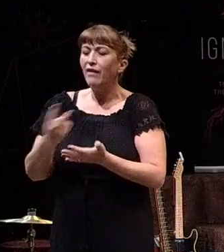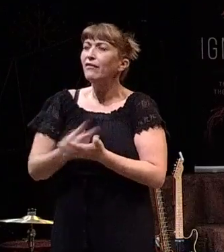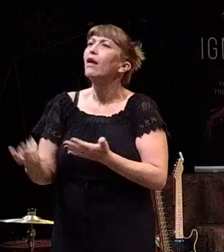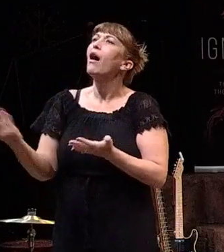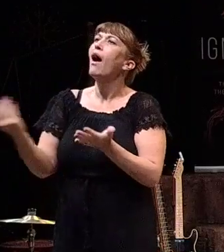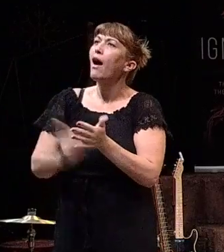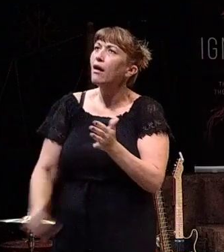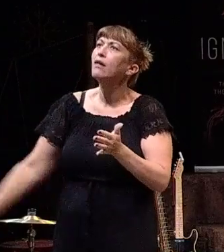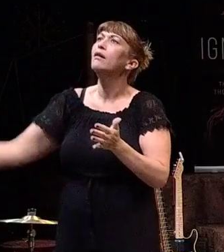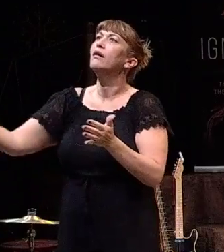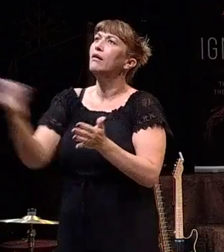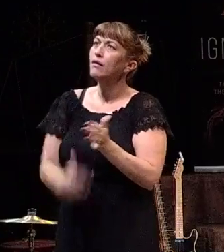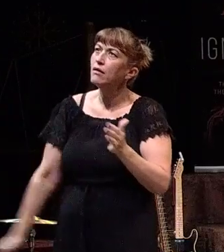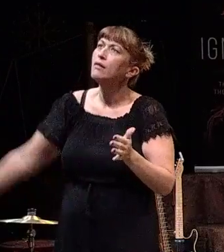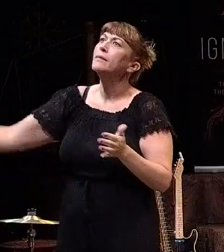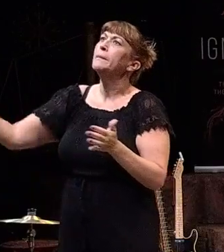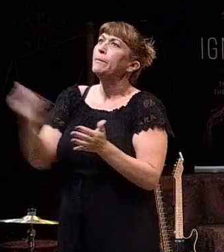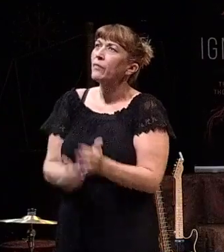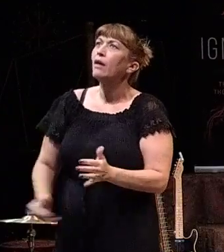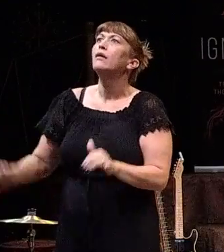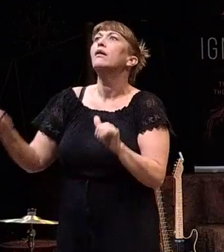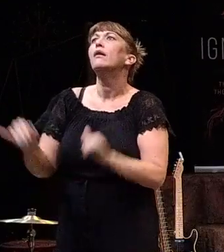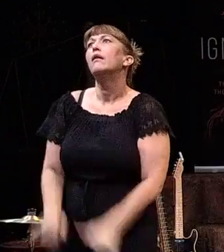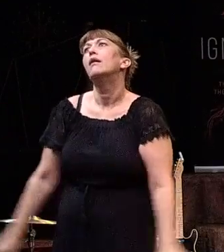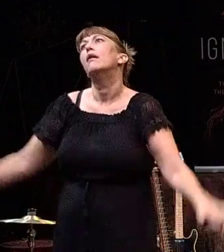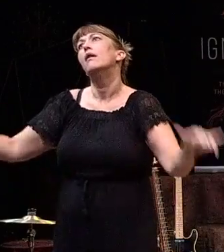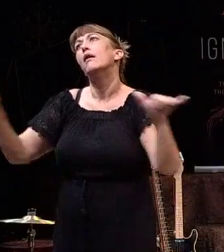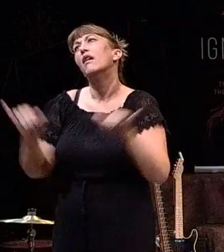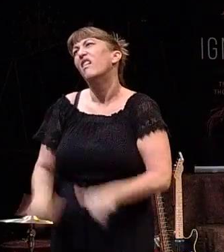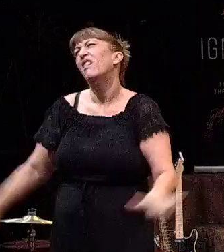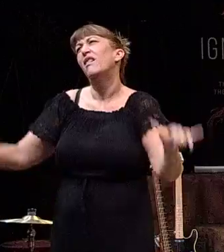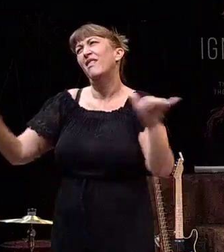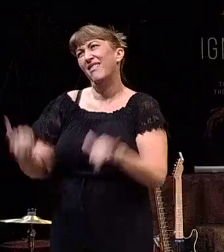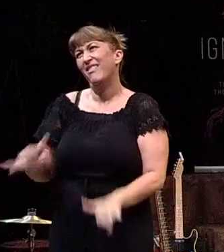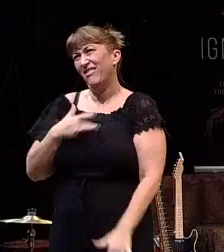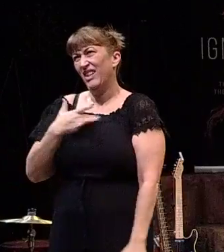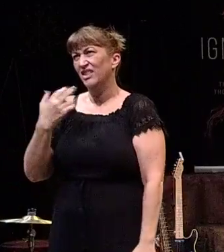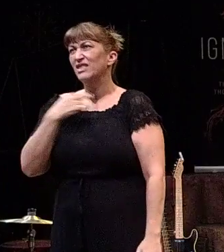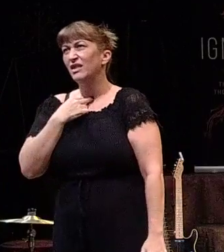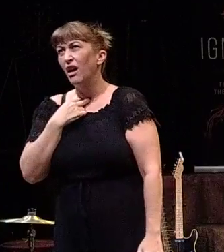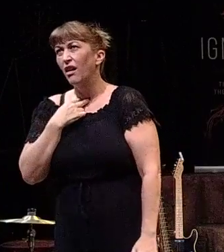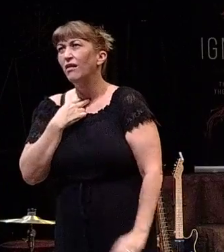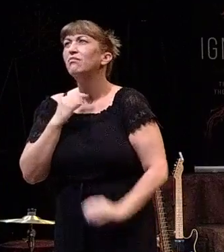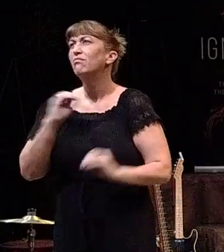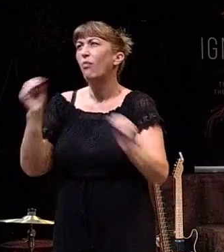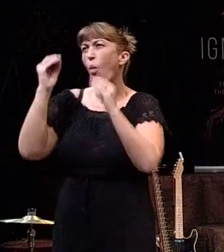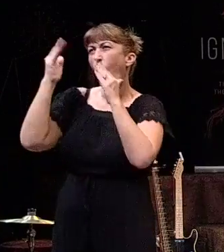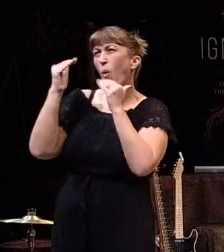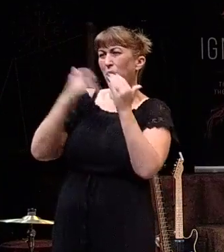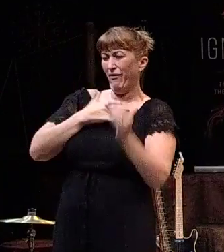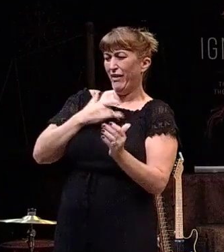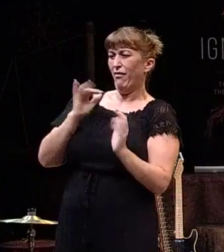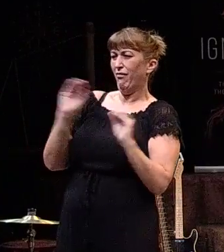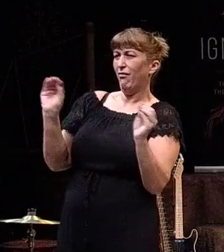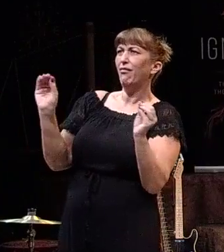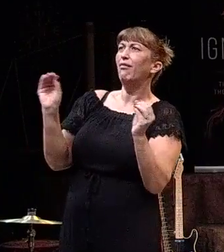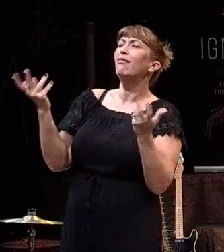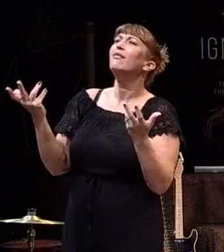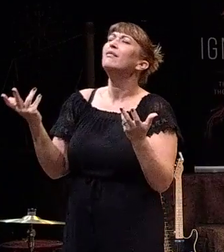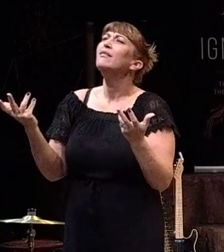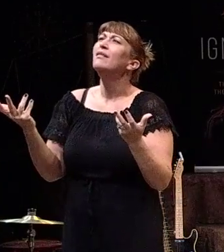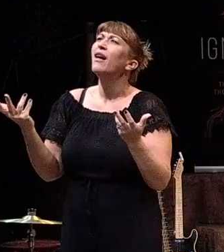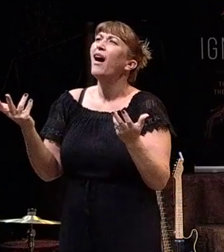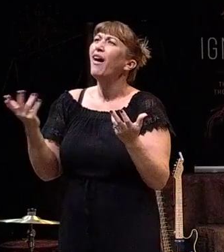again and again. And I just feel stuck. Look, I feel hopeless. I feel like I'm